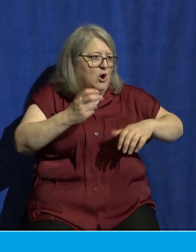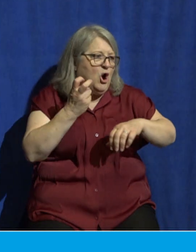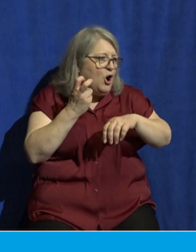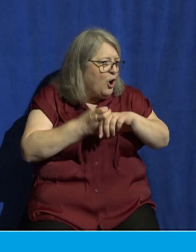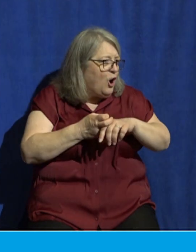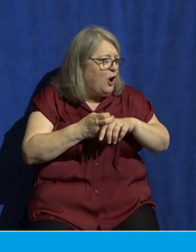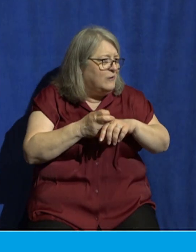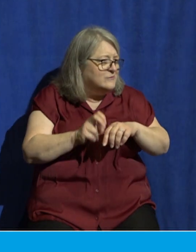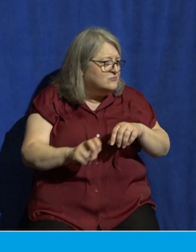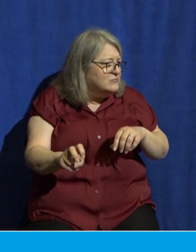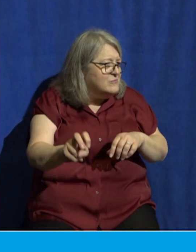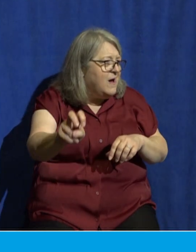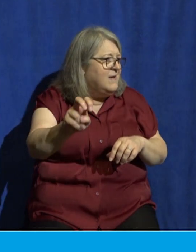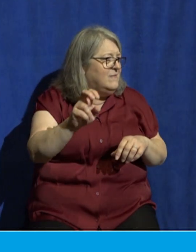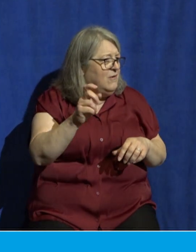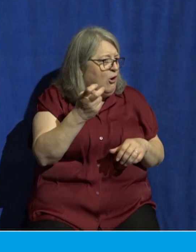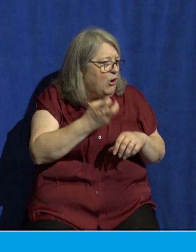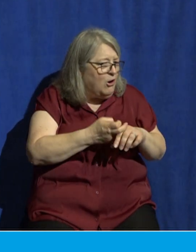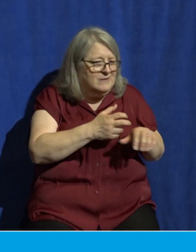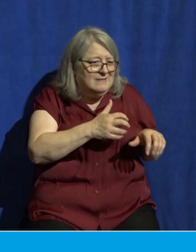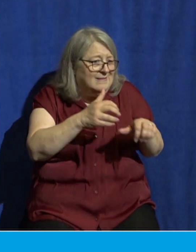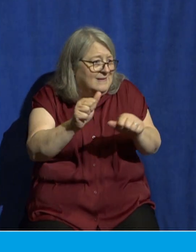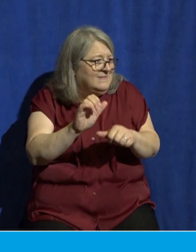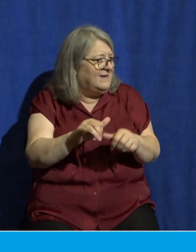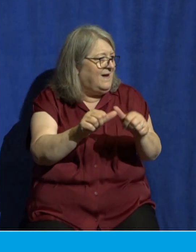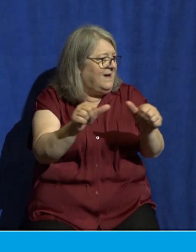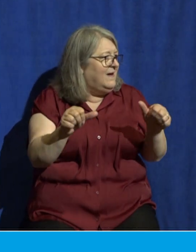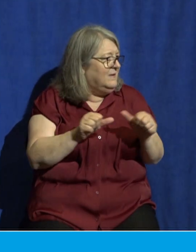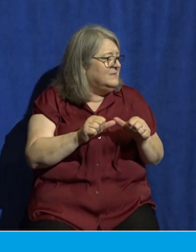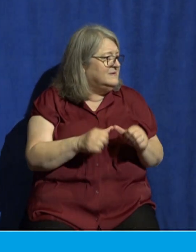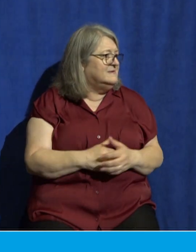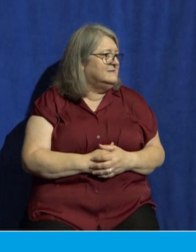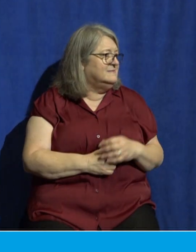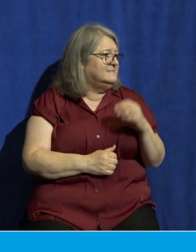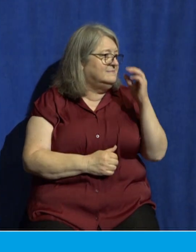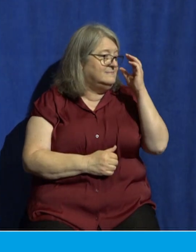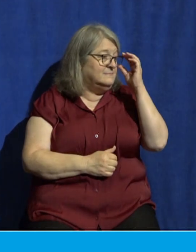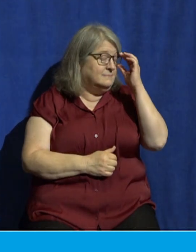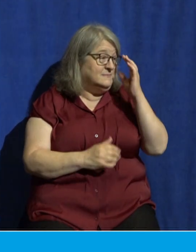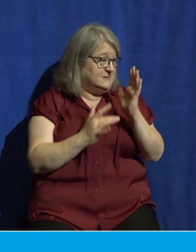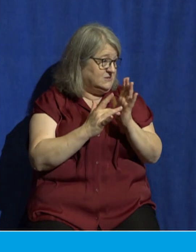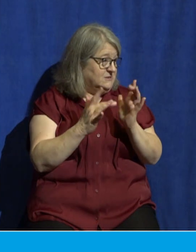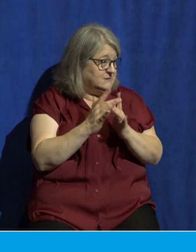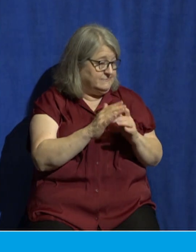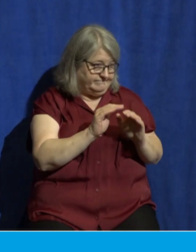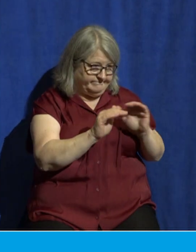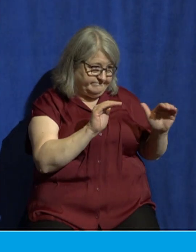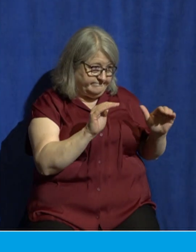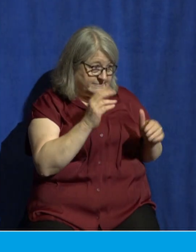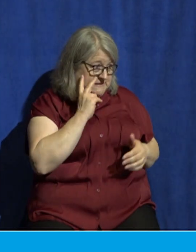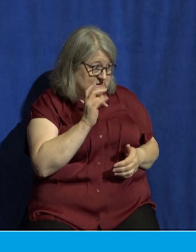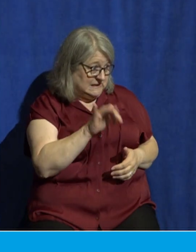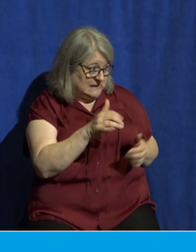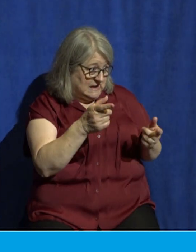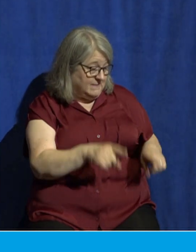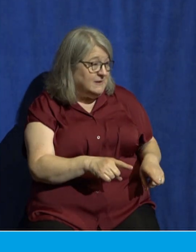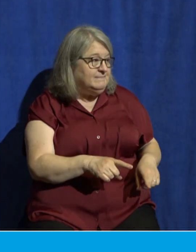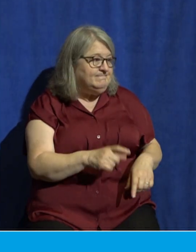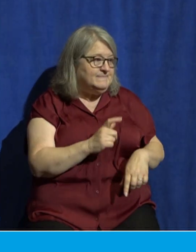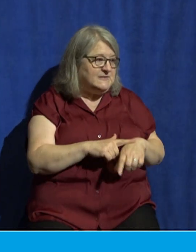that region. Jesus says, when you see this happen, it's time for you to flee to safety. So